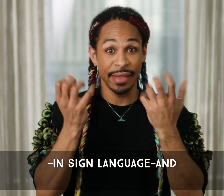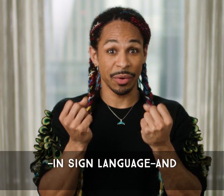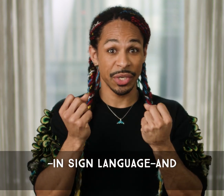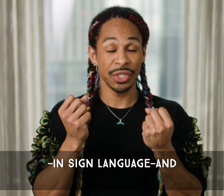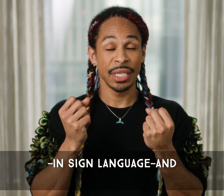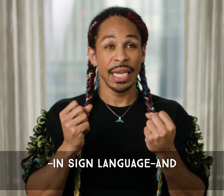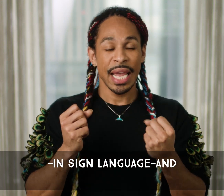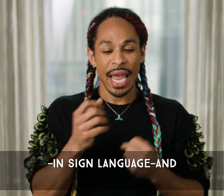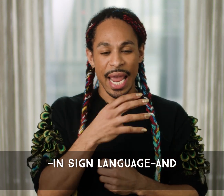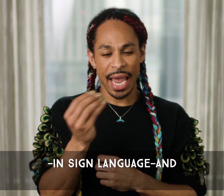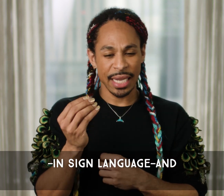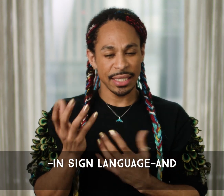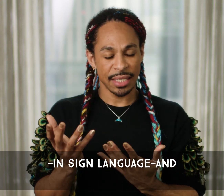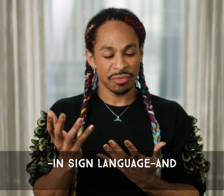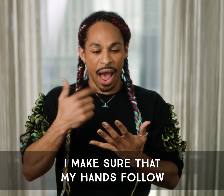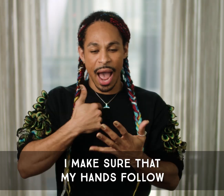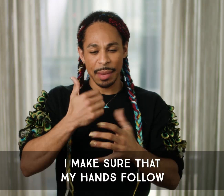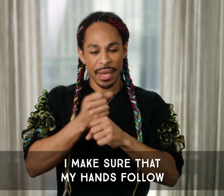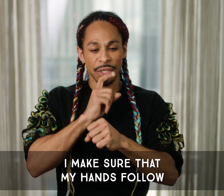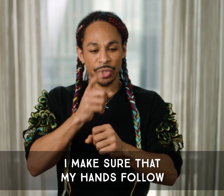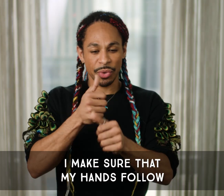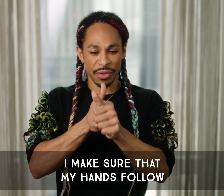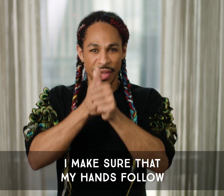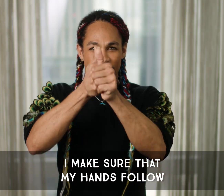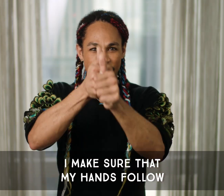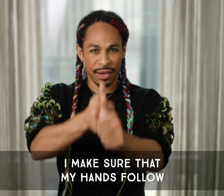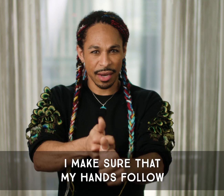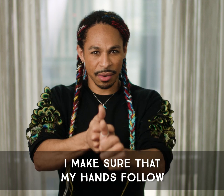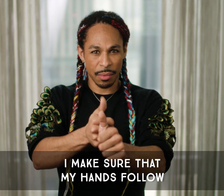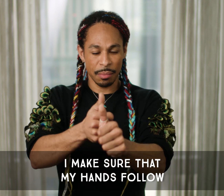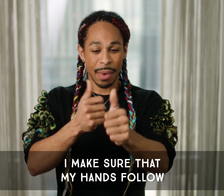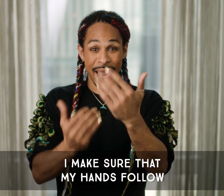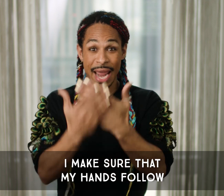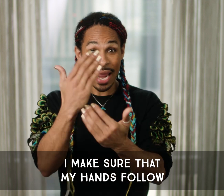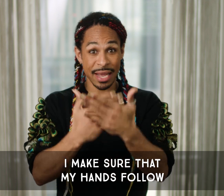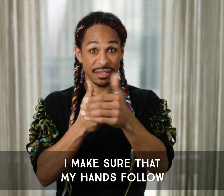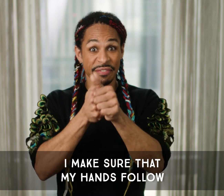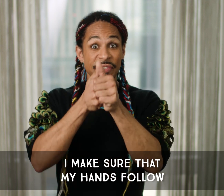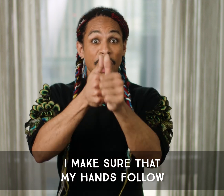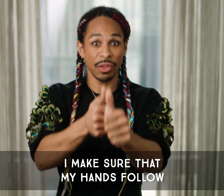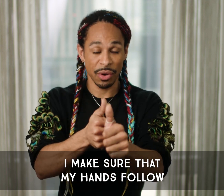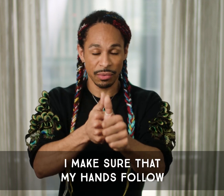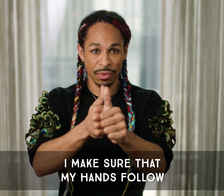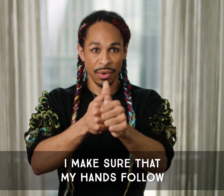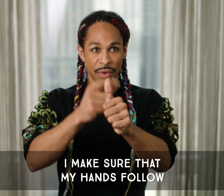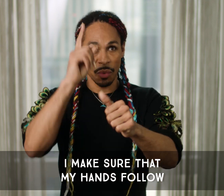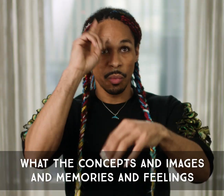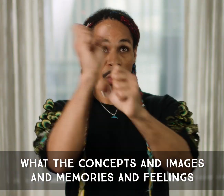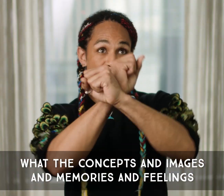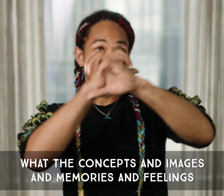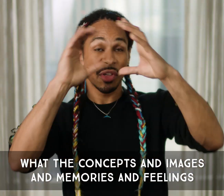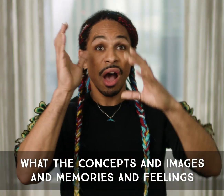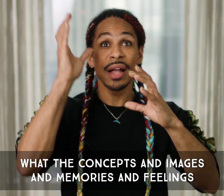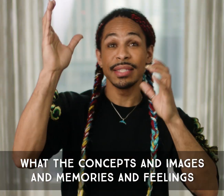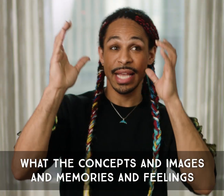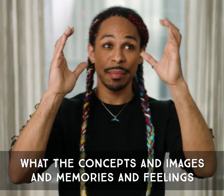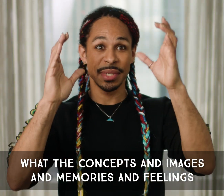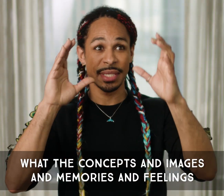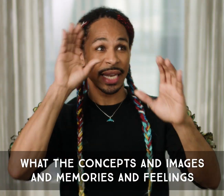language, and I make sure that my hands follow what the concepts and